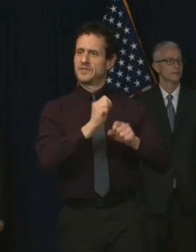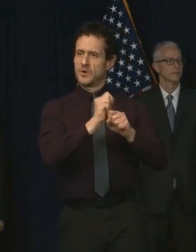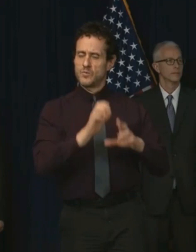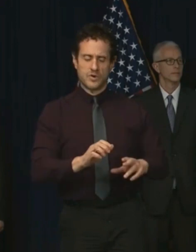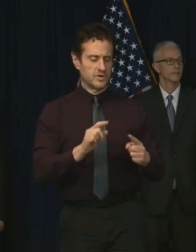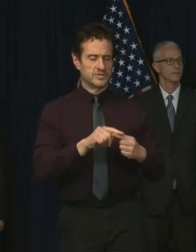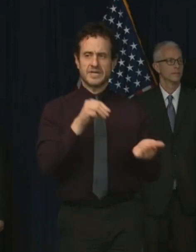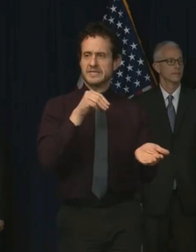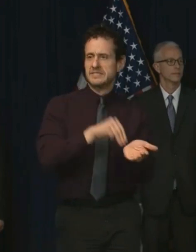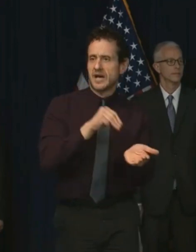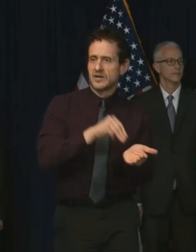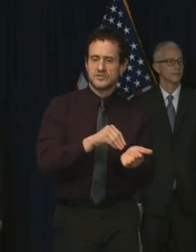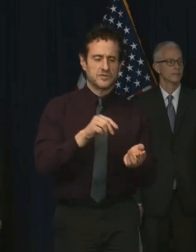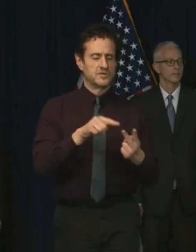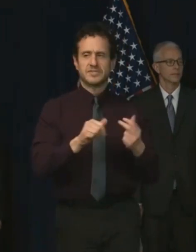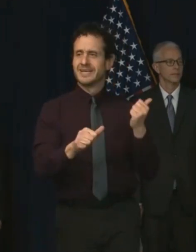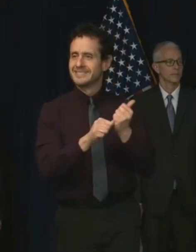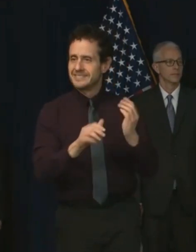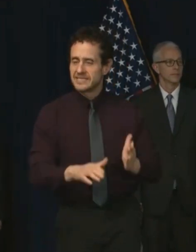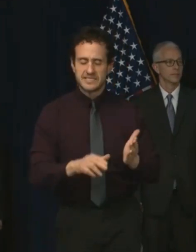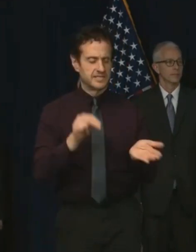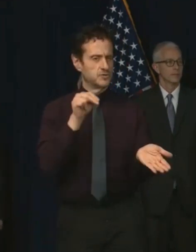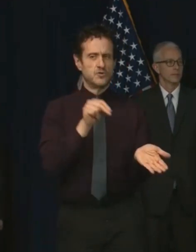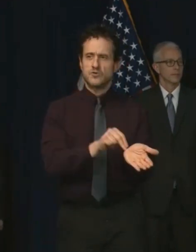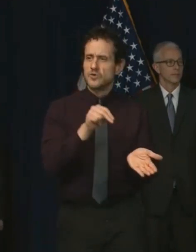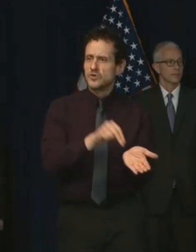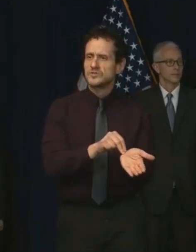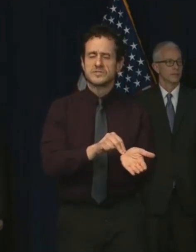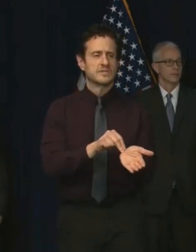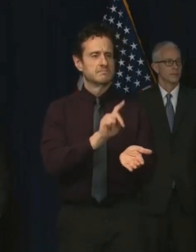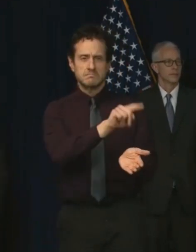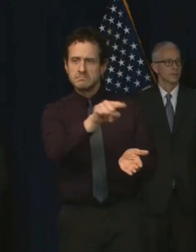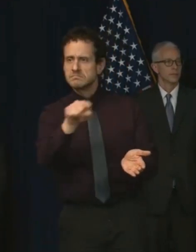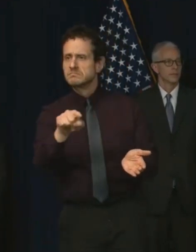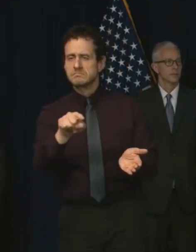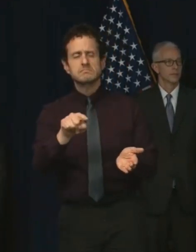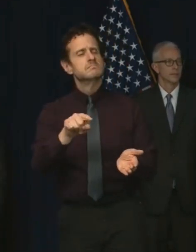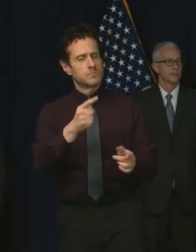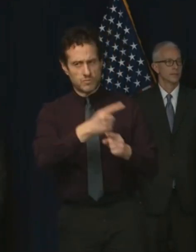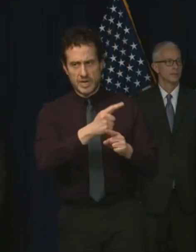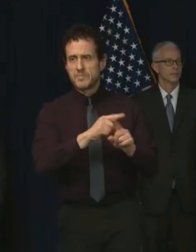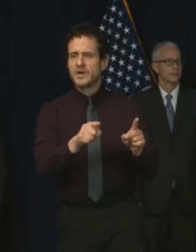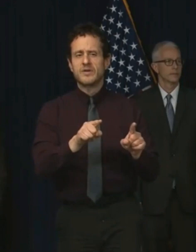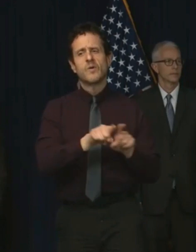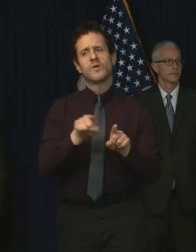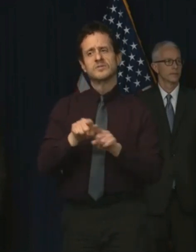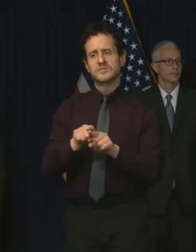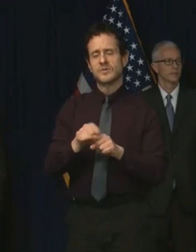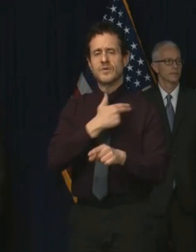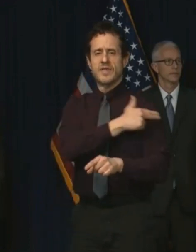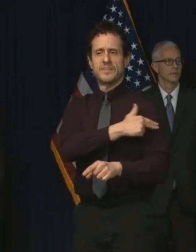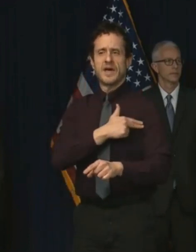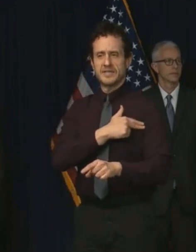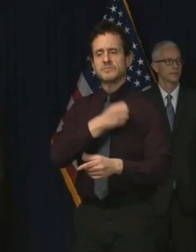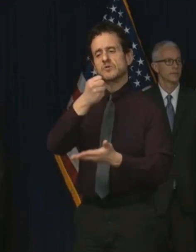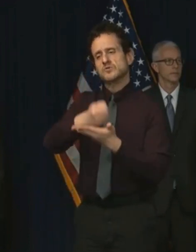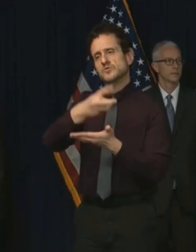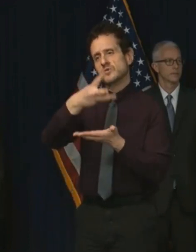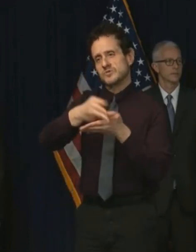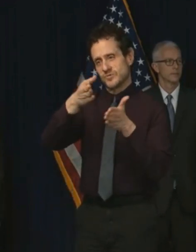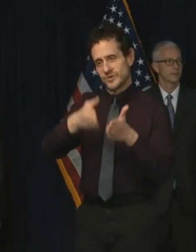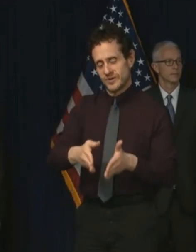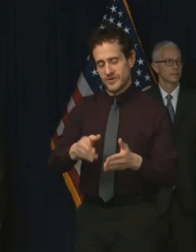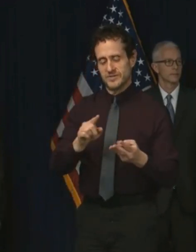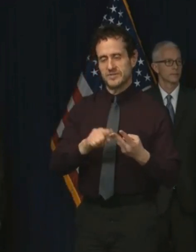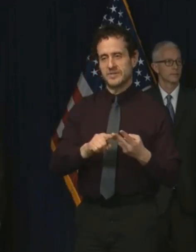physicians assistants, our nurses, our nurse practitioners, yes, but also our hospital social workers,